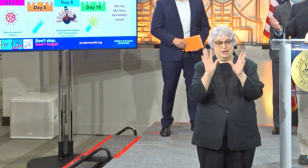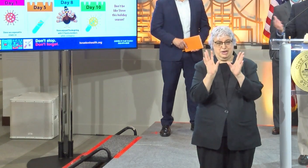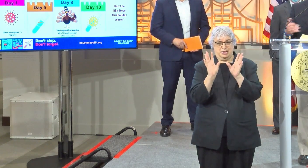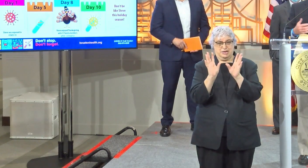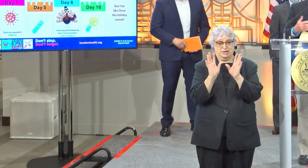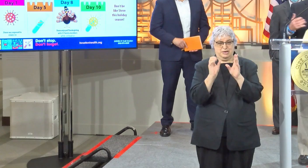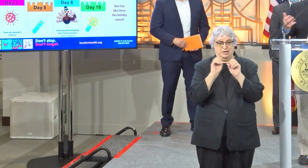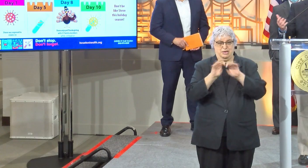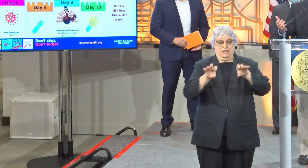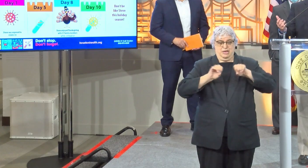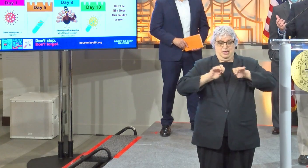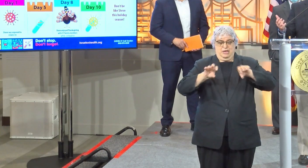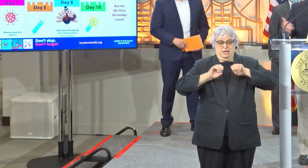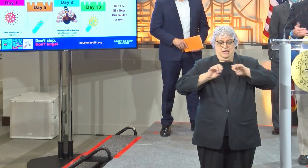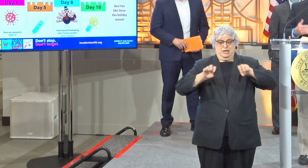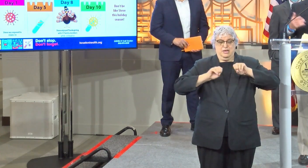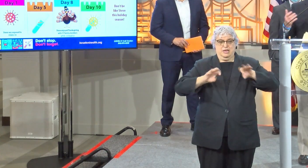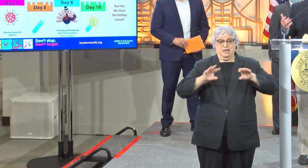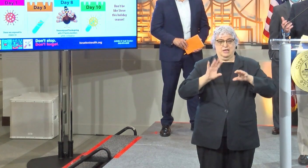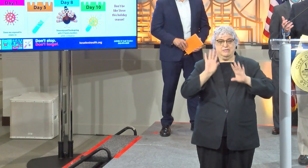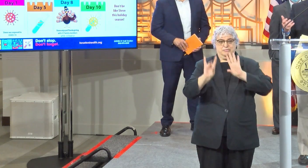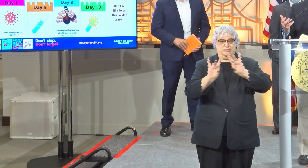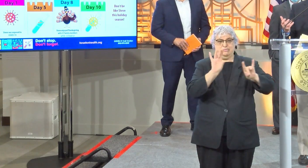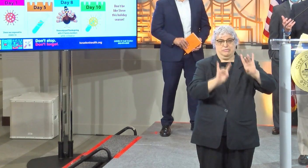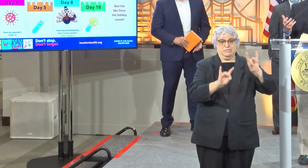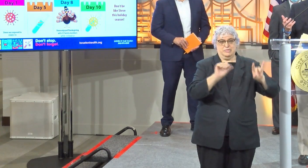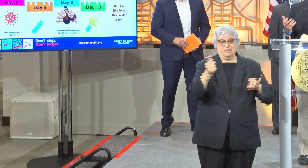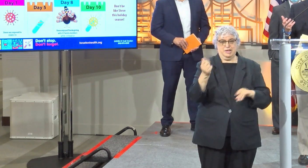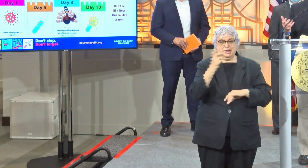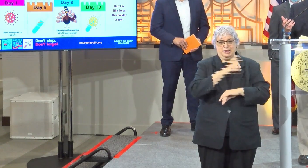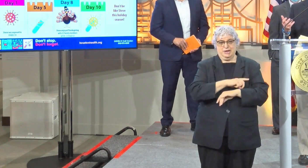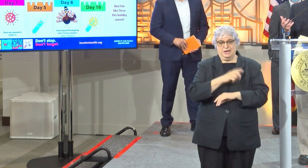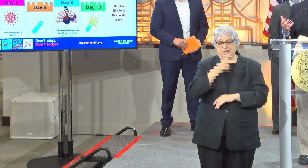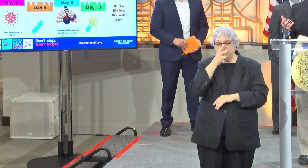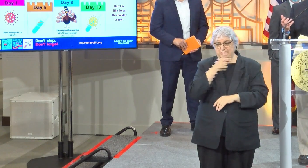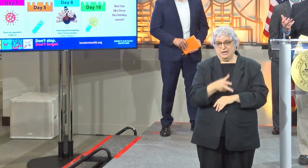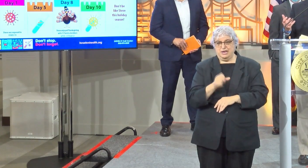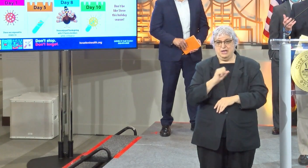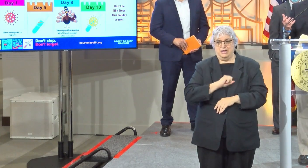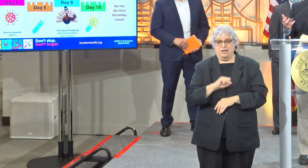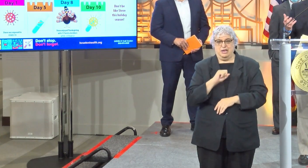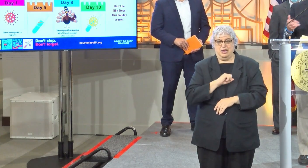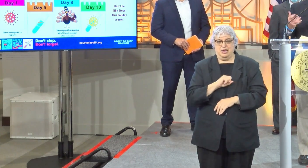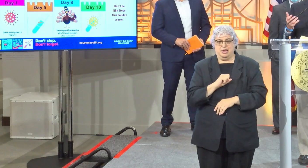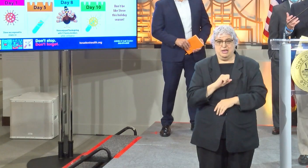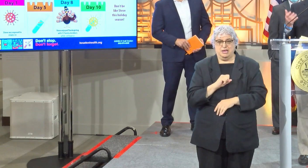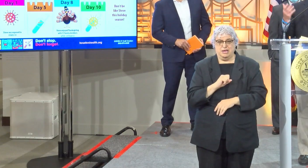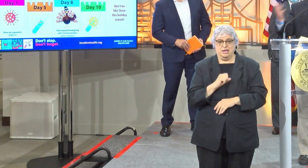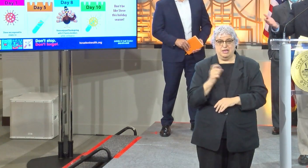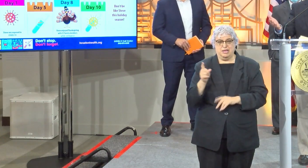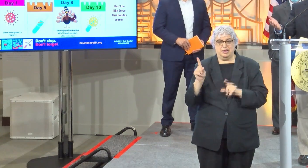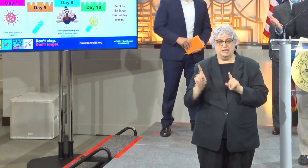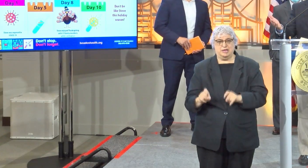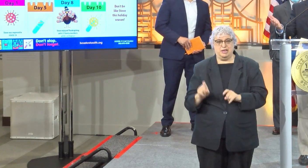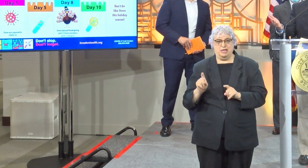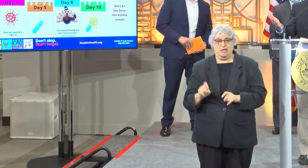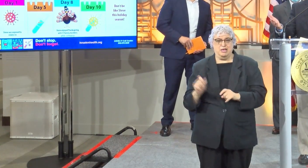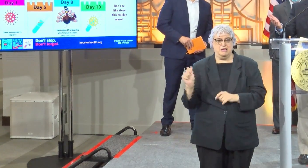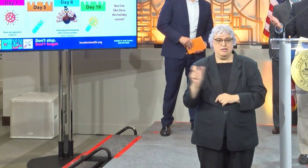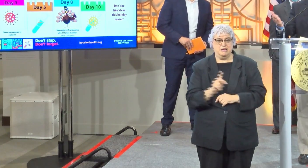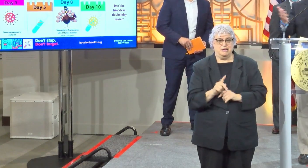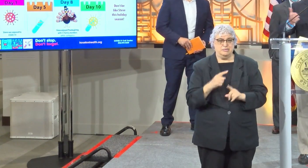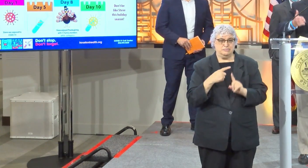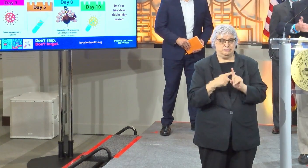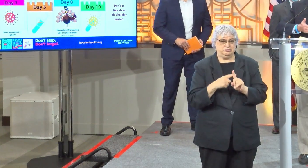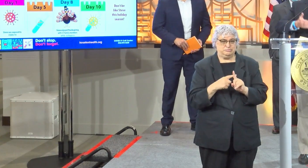time they're shedding virus, they still have no symptoms. On day 10, they start feeling a little lousy, got a cough, got a little fever, body ache, they go and get tested, they now come back